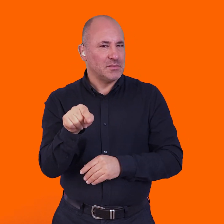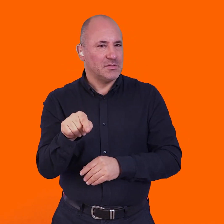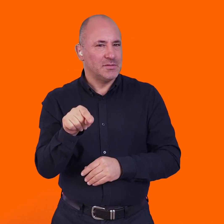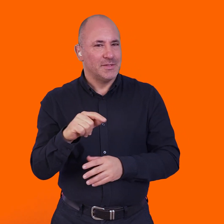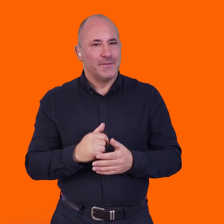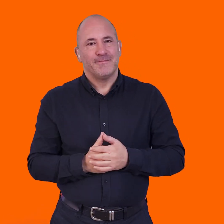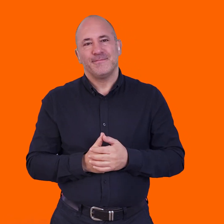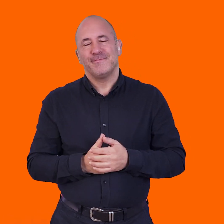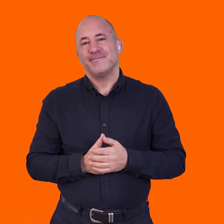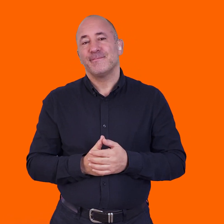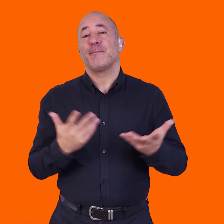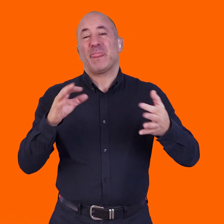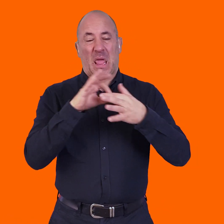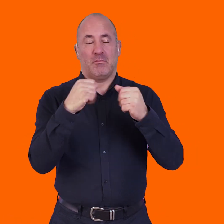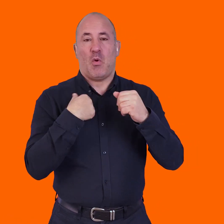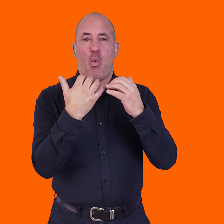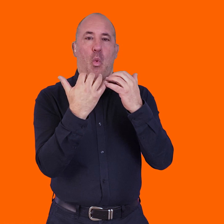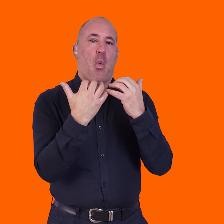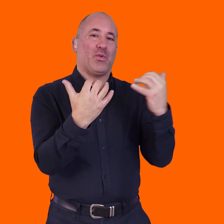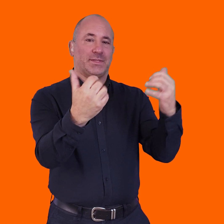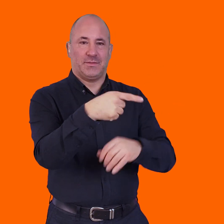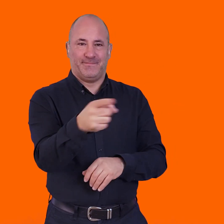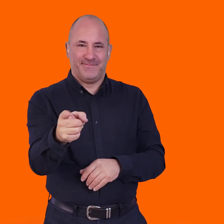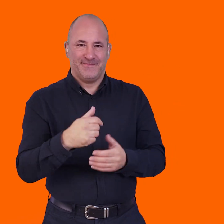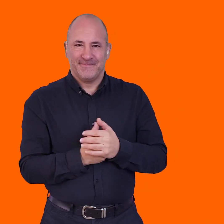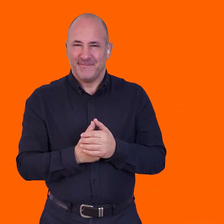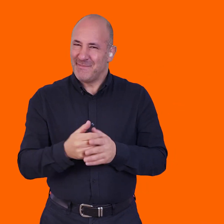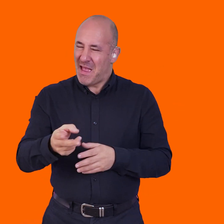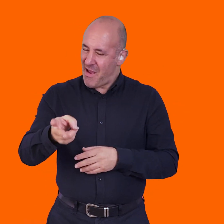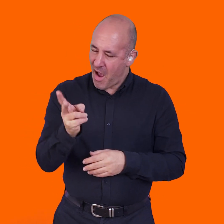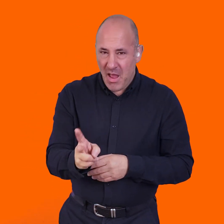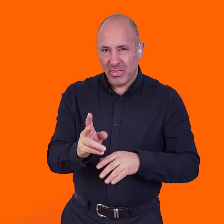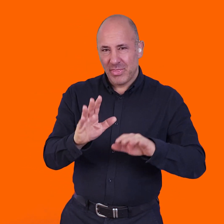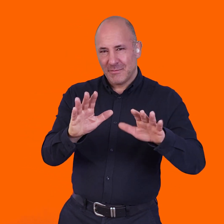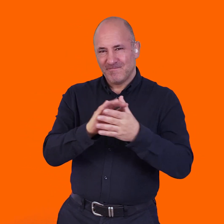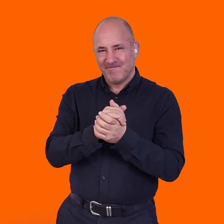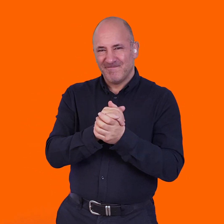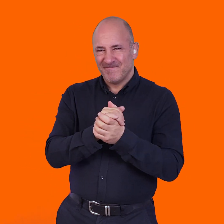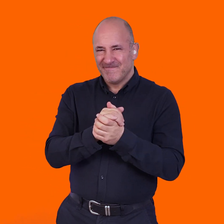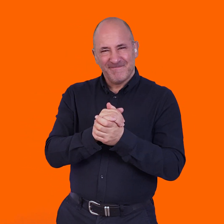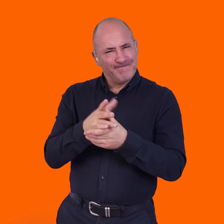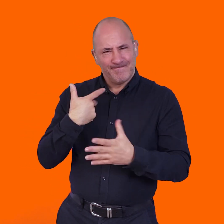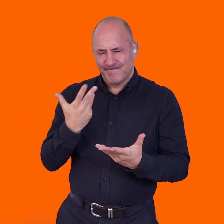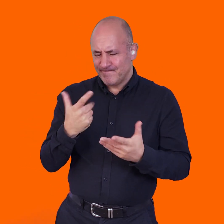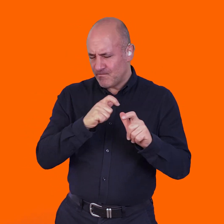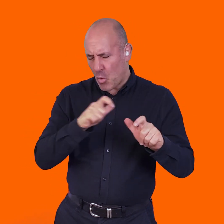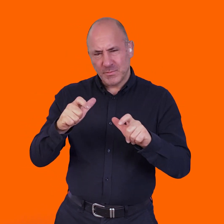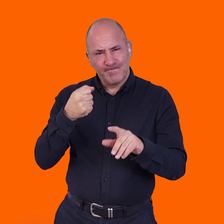I think that in terms of my audiences, I'm really,